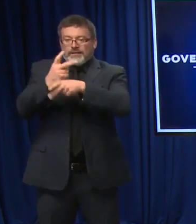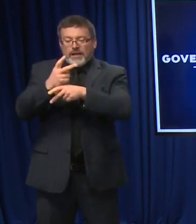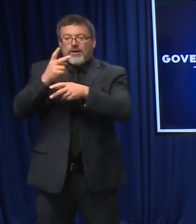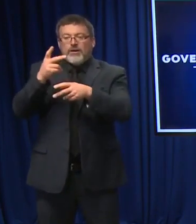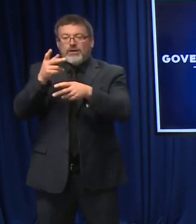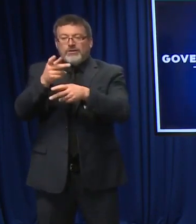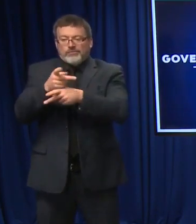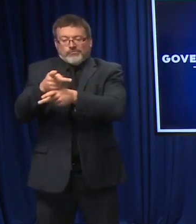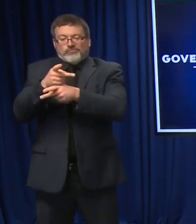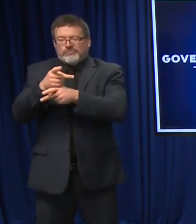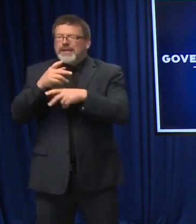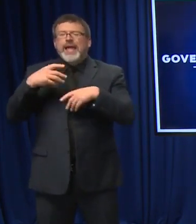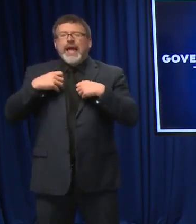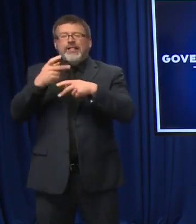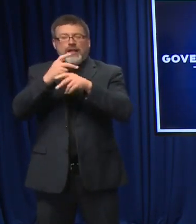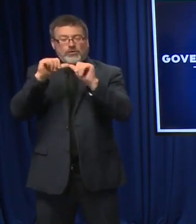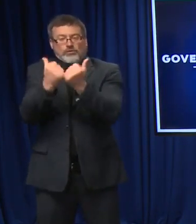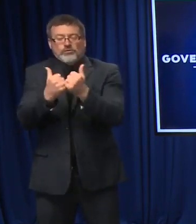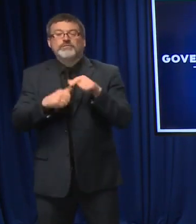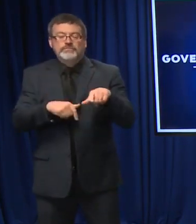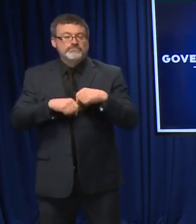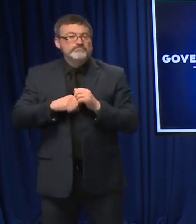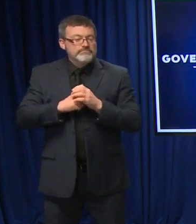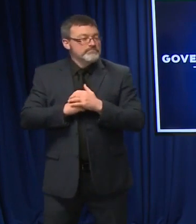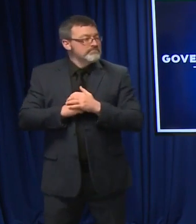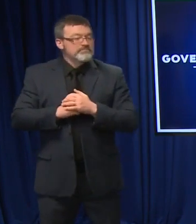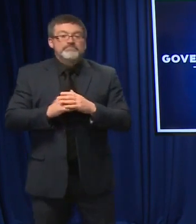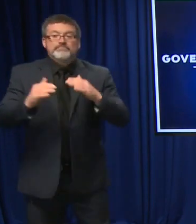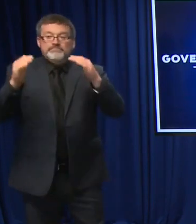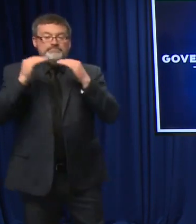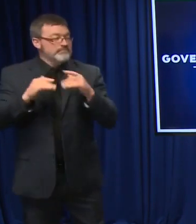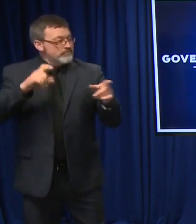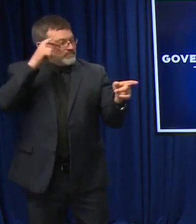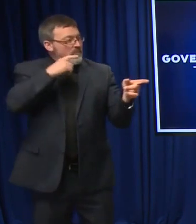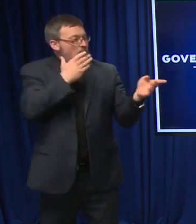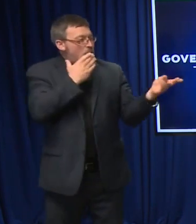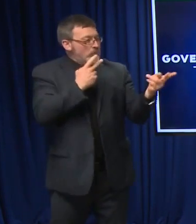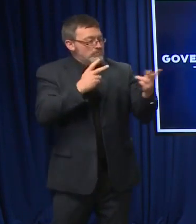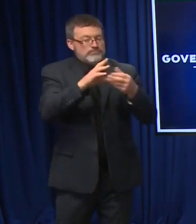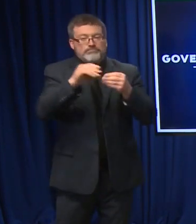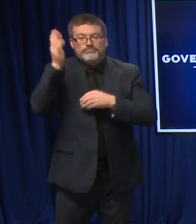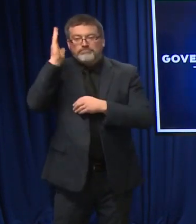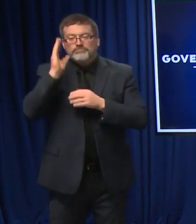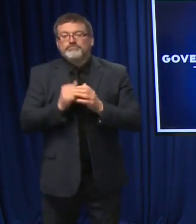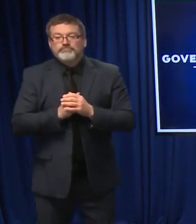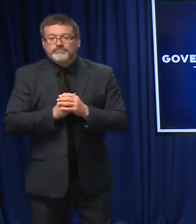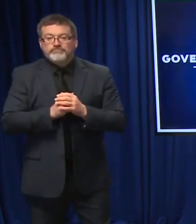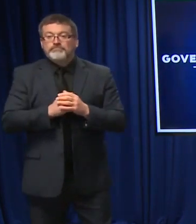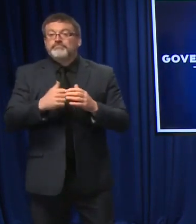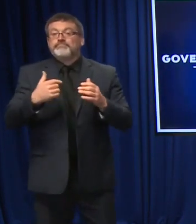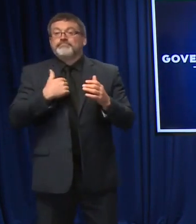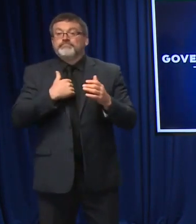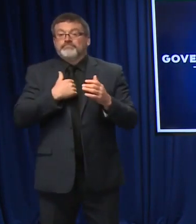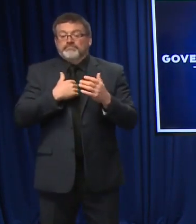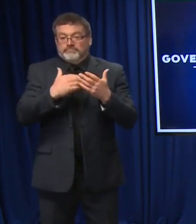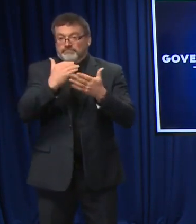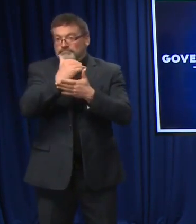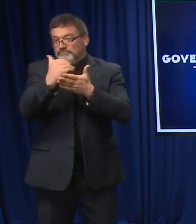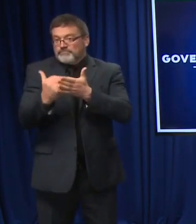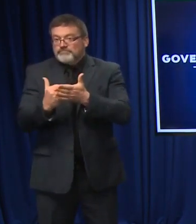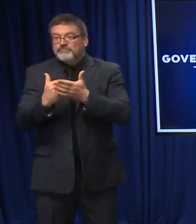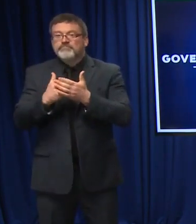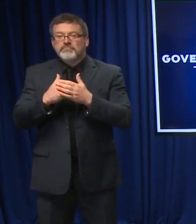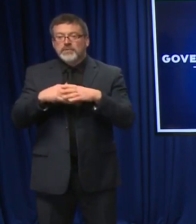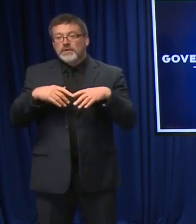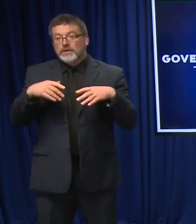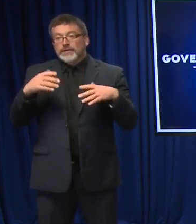Great. Thank you, Dr. Chan. Thank you, Commissioner. So a variety of different what I think are significant updates.